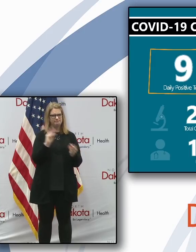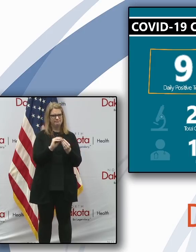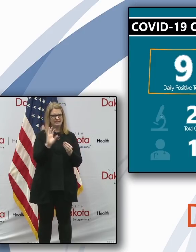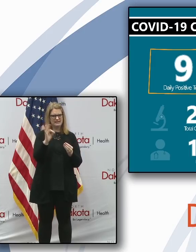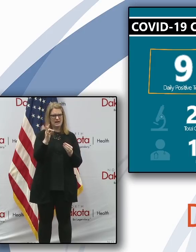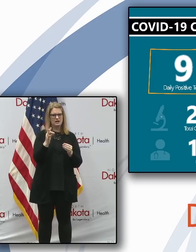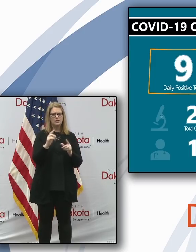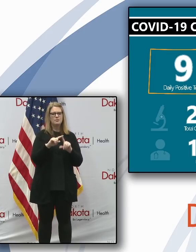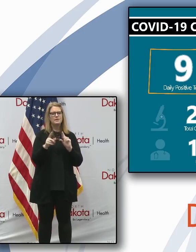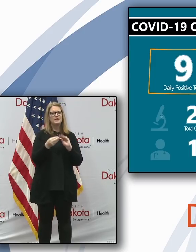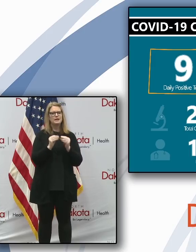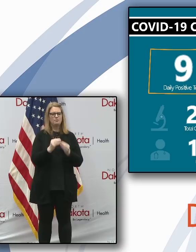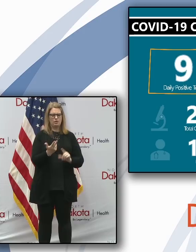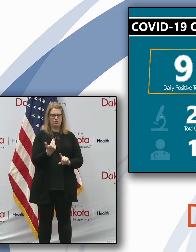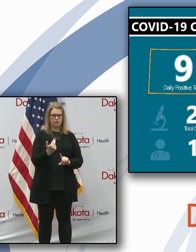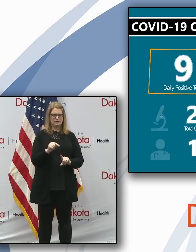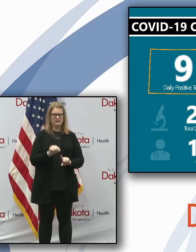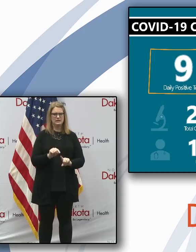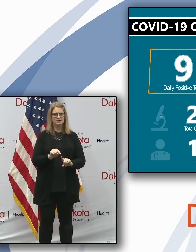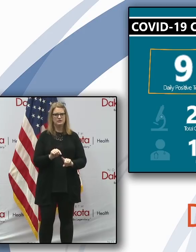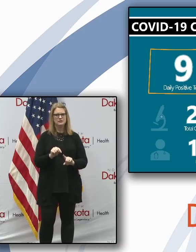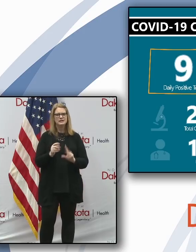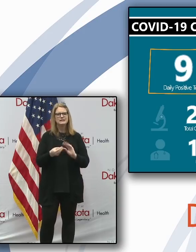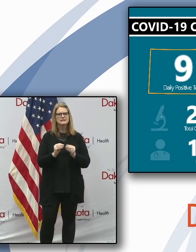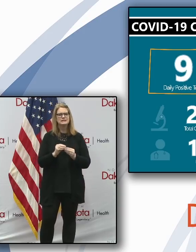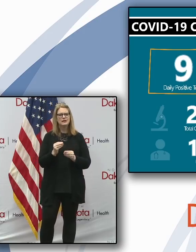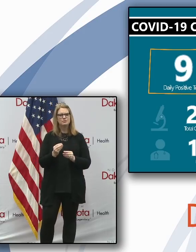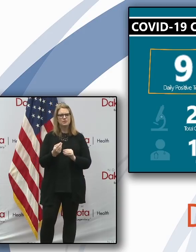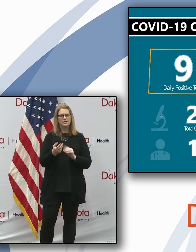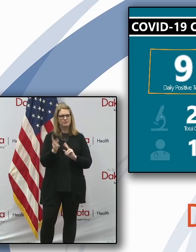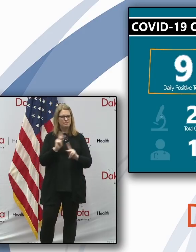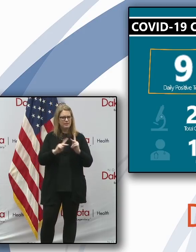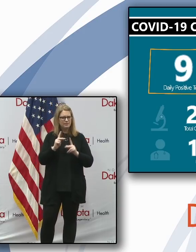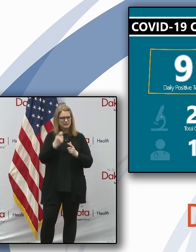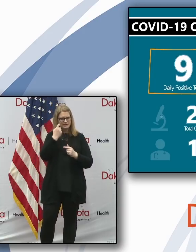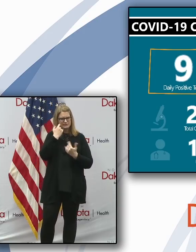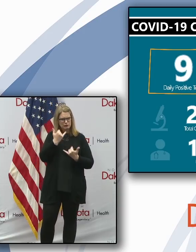13. That is the number of people currently hospitalized.